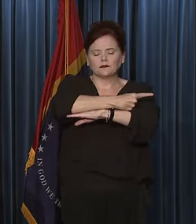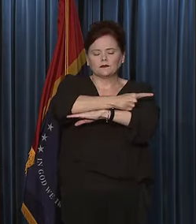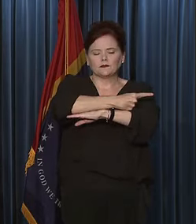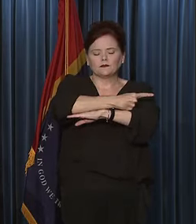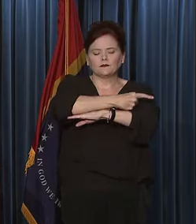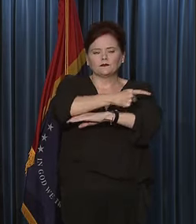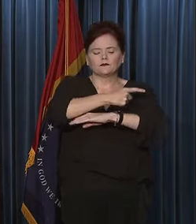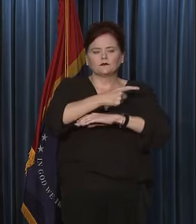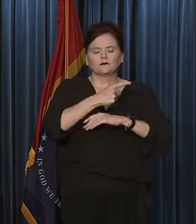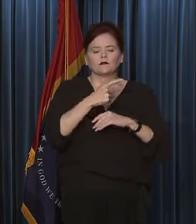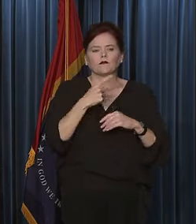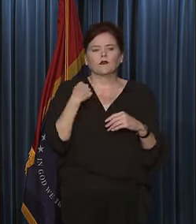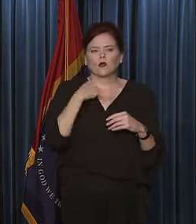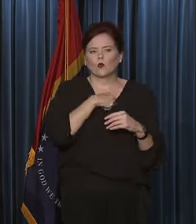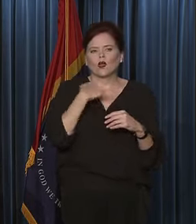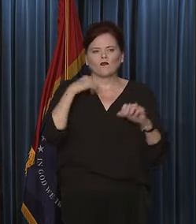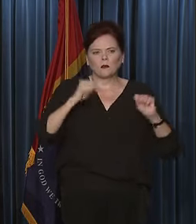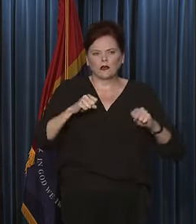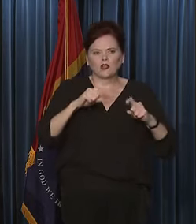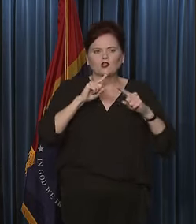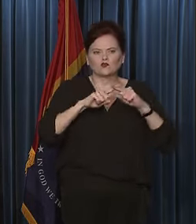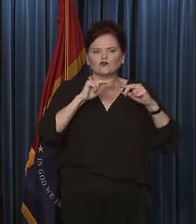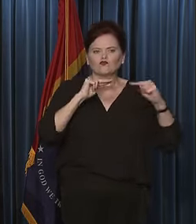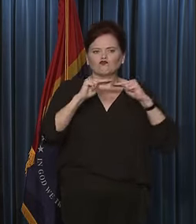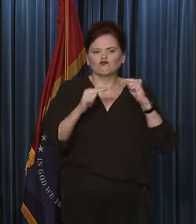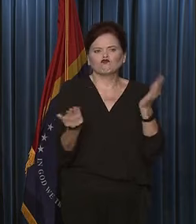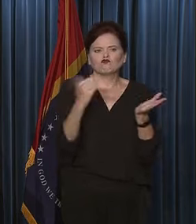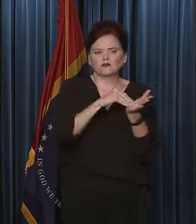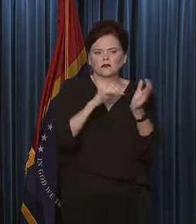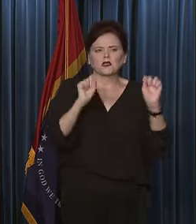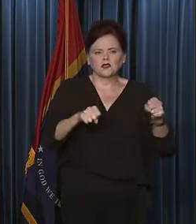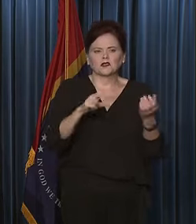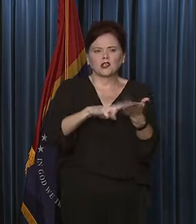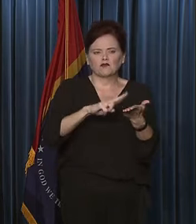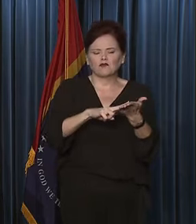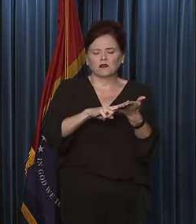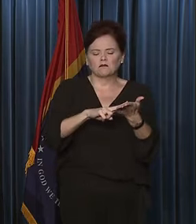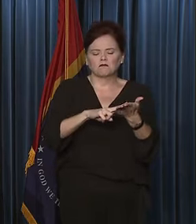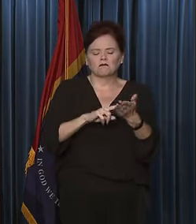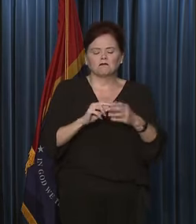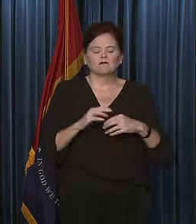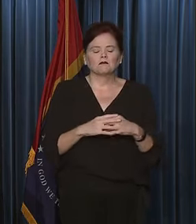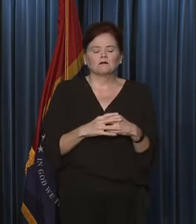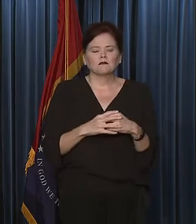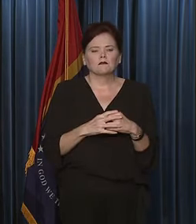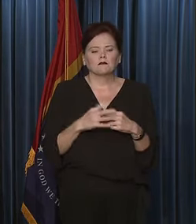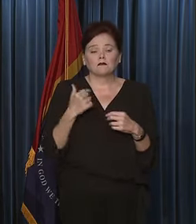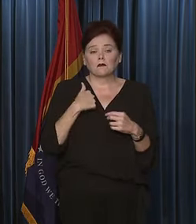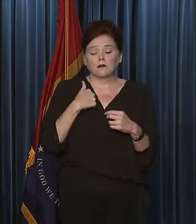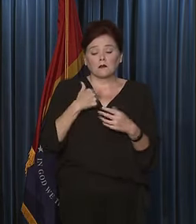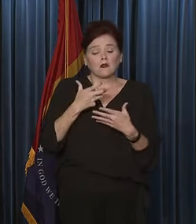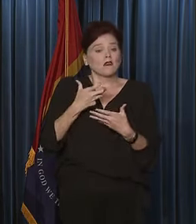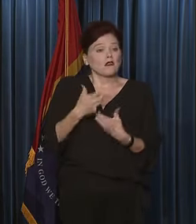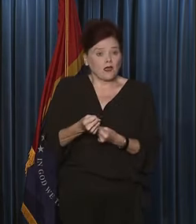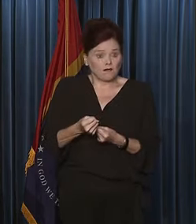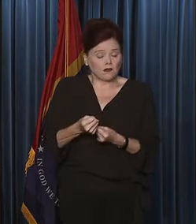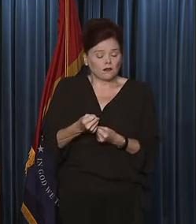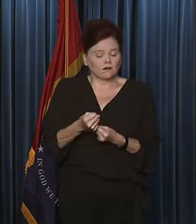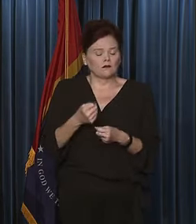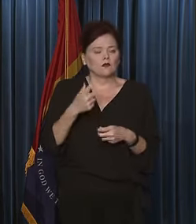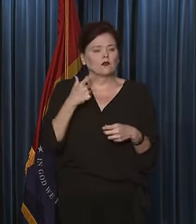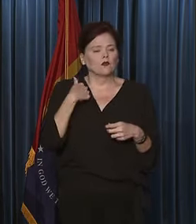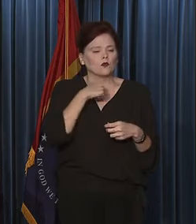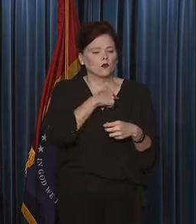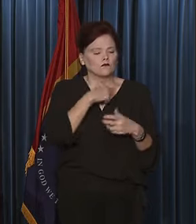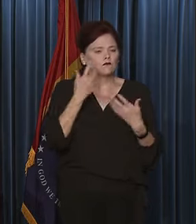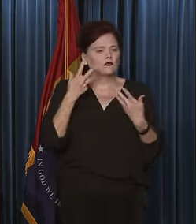We clearly have the ability to renegotiate. But I am confident because we have